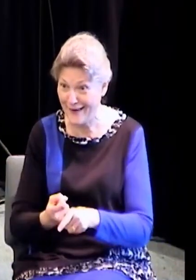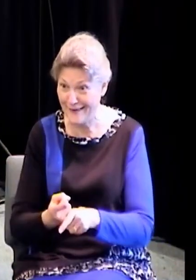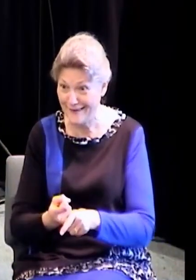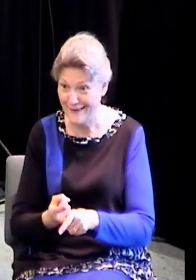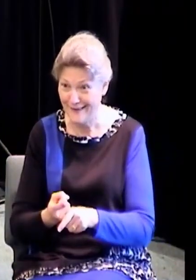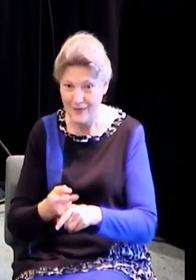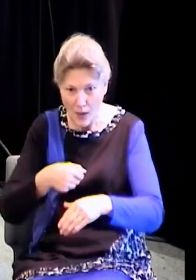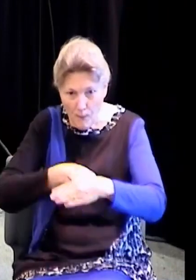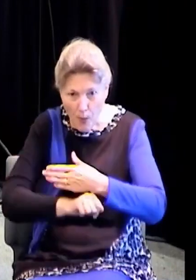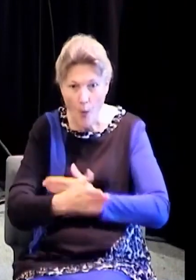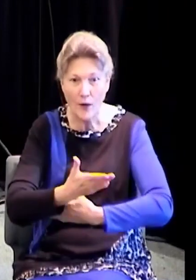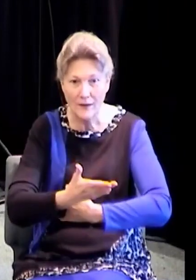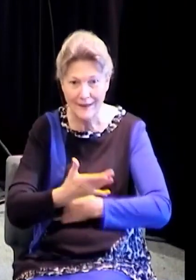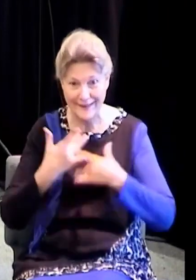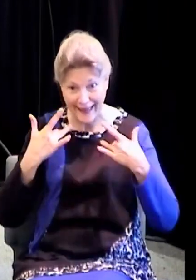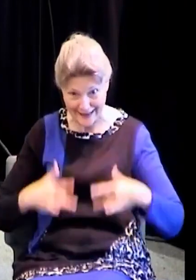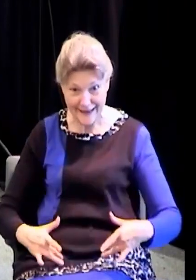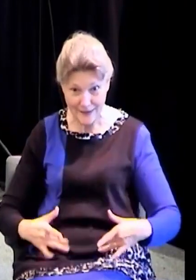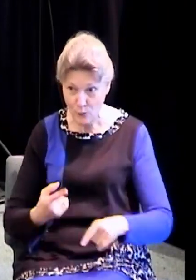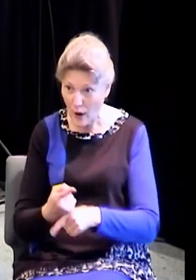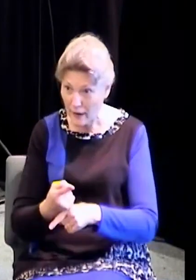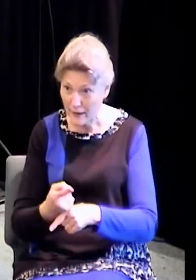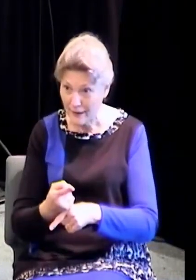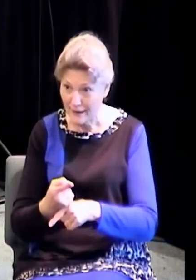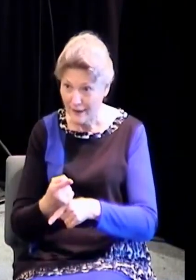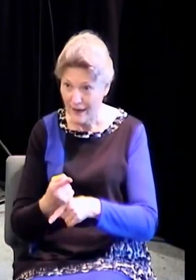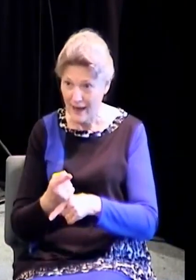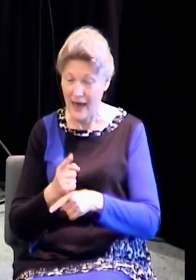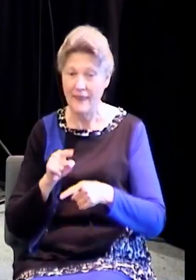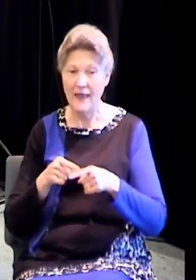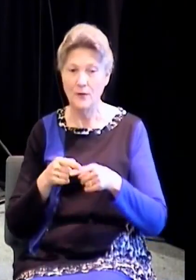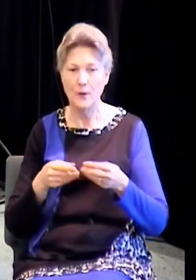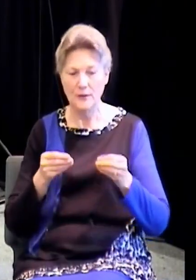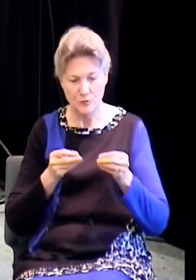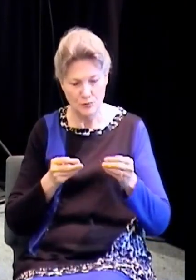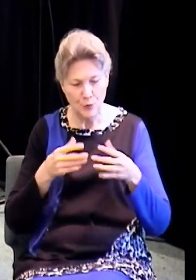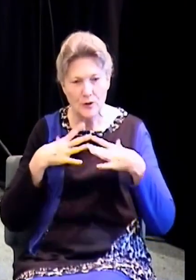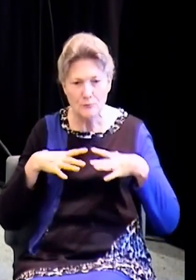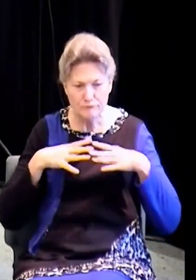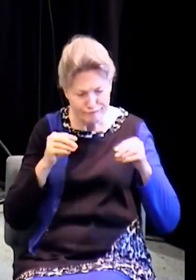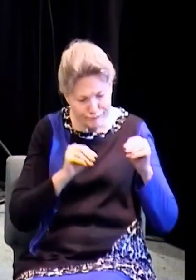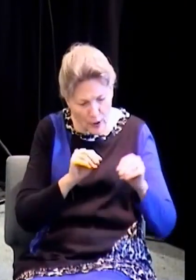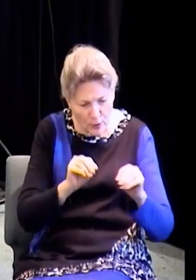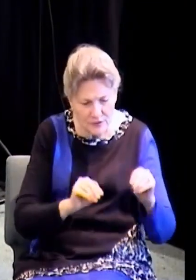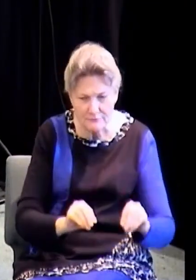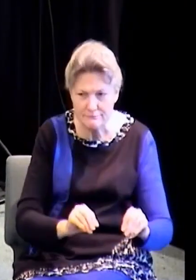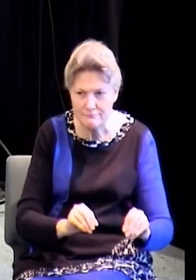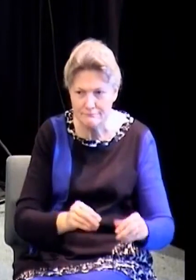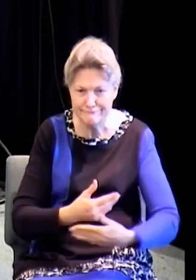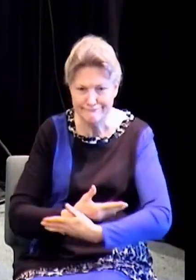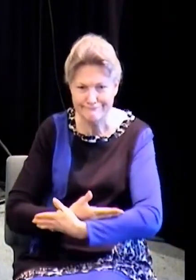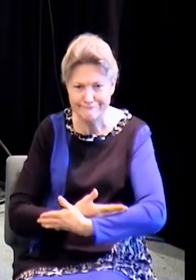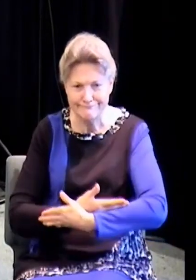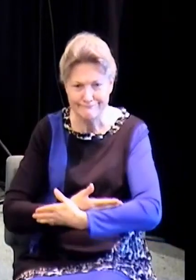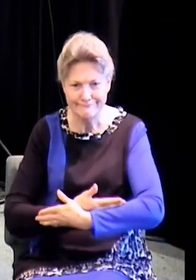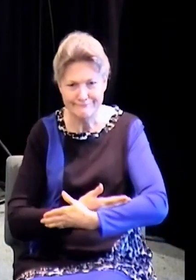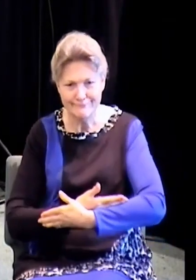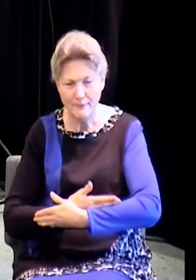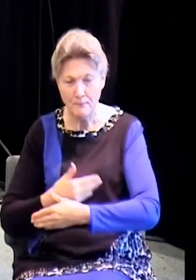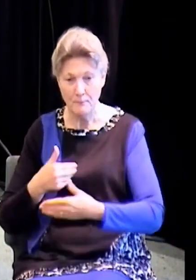It's amazing how they get a bit modest afterwards. I didn't dress modestly in the world before I met Jesus.